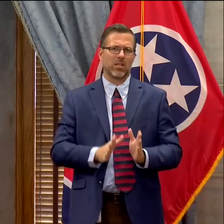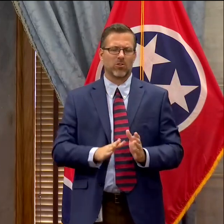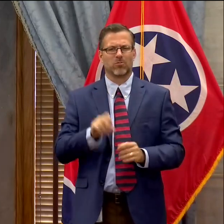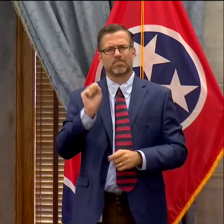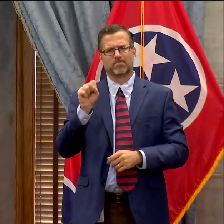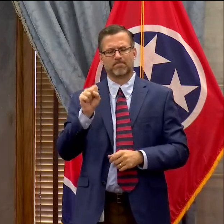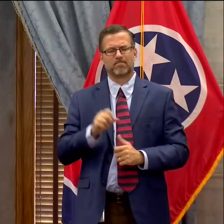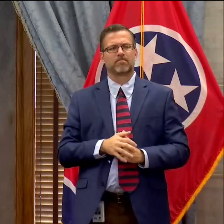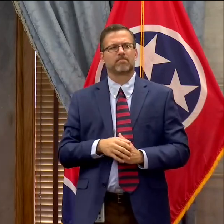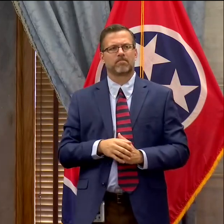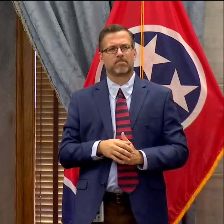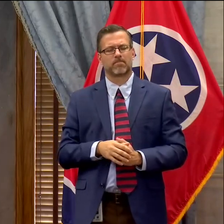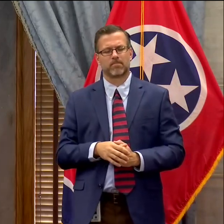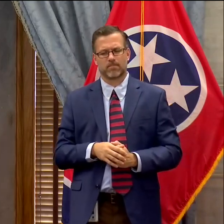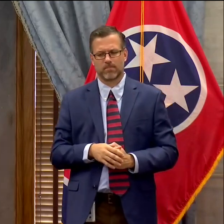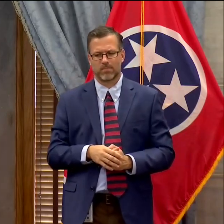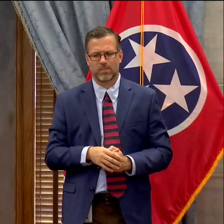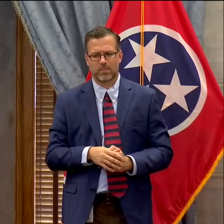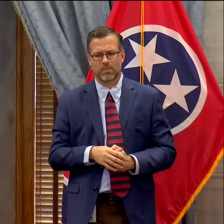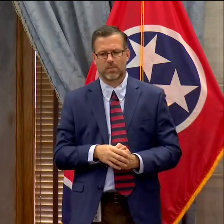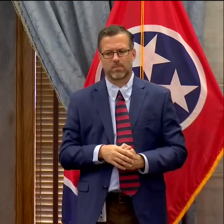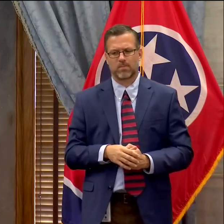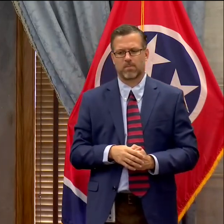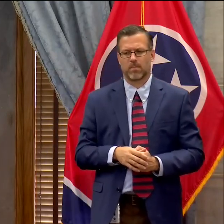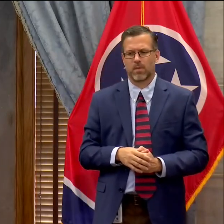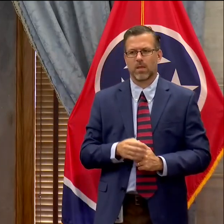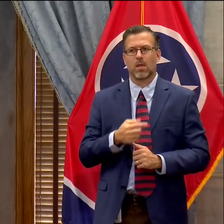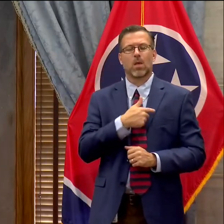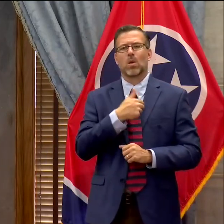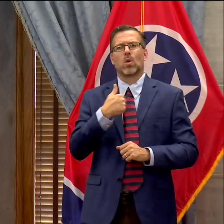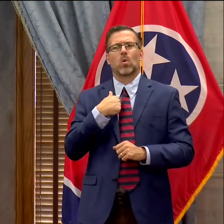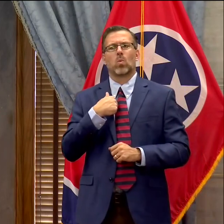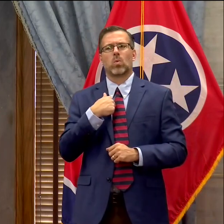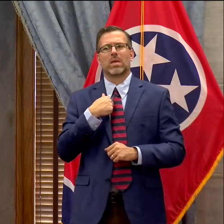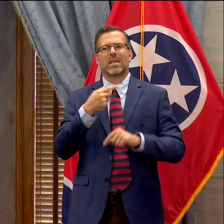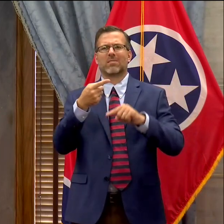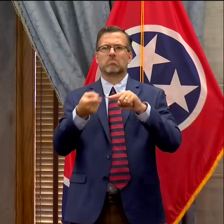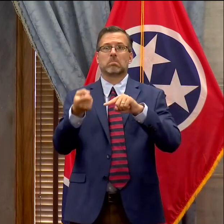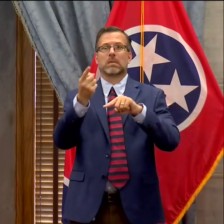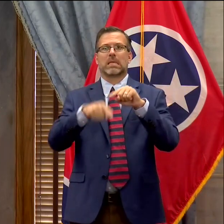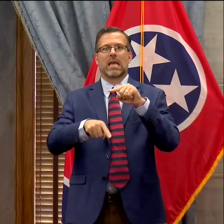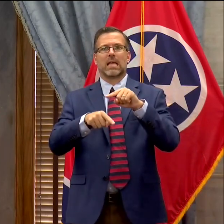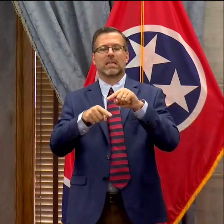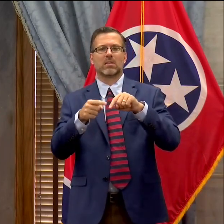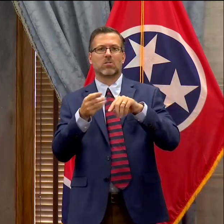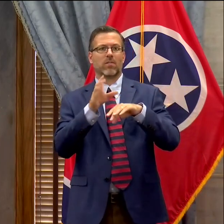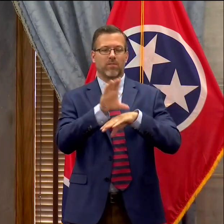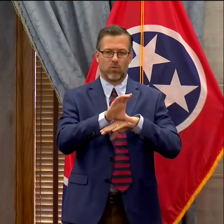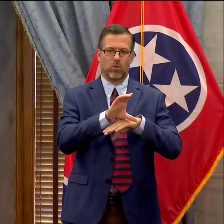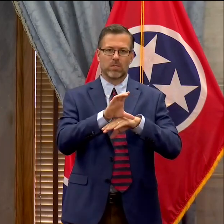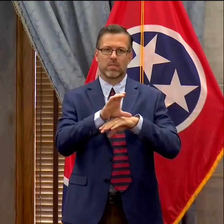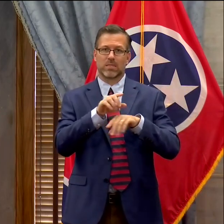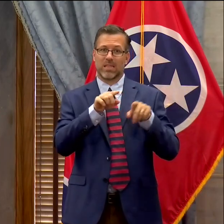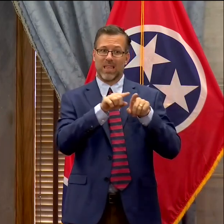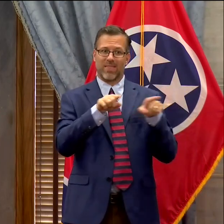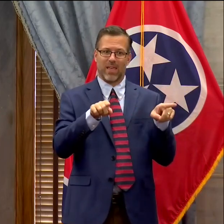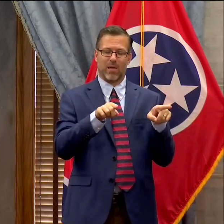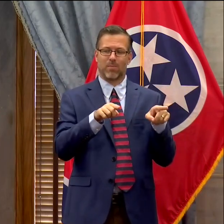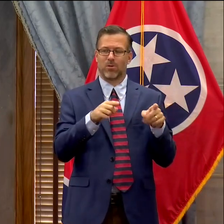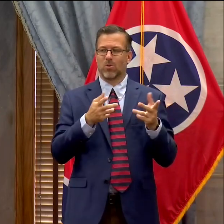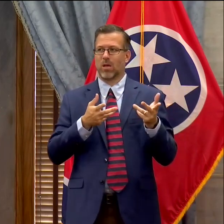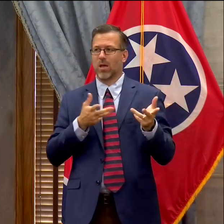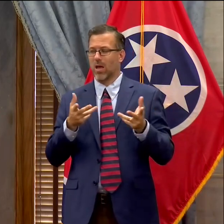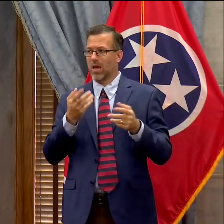always said we never, we can never put our soldiers and airmen in a position where they've got to choose to serve their state and their nation or take care of their